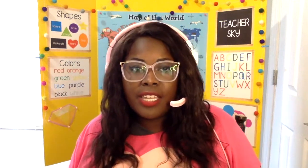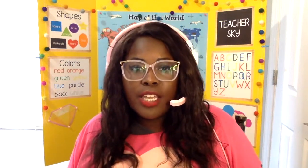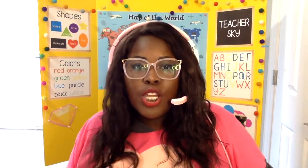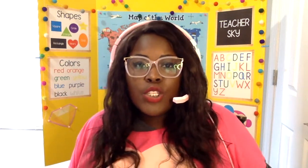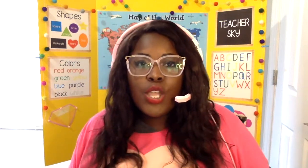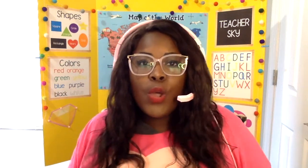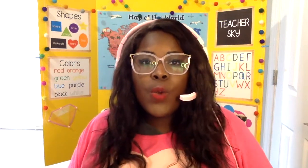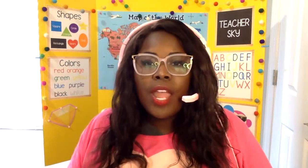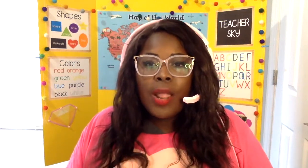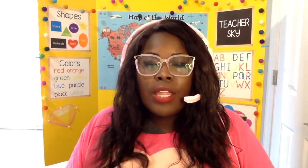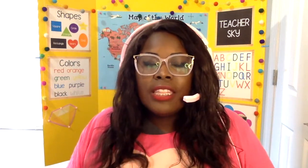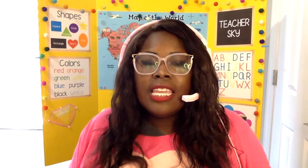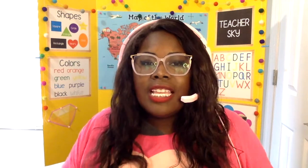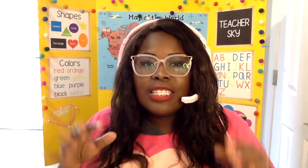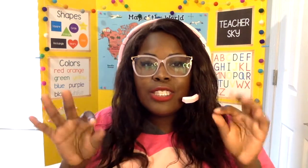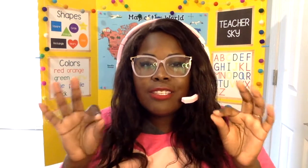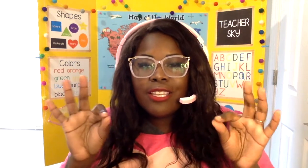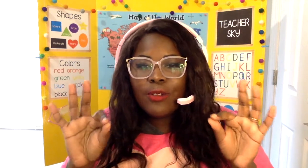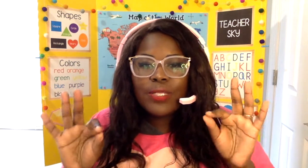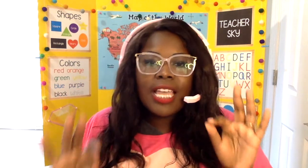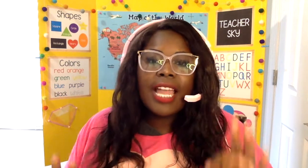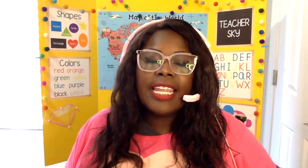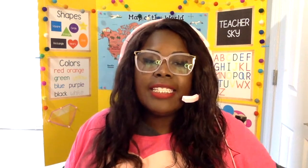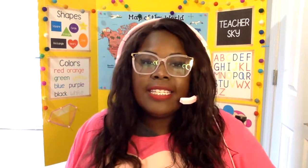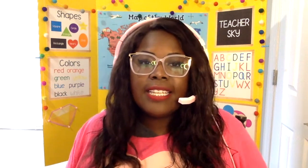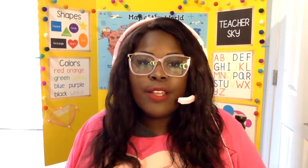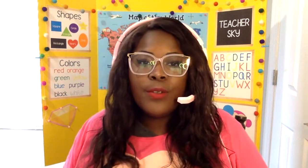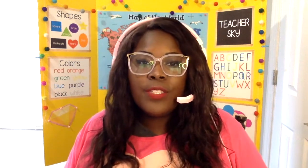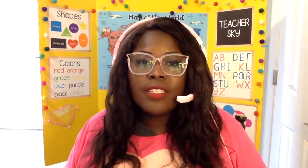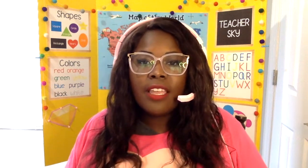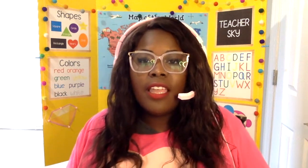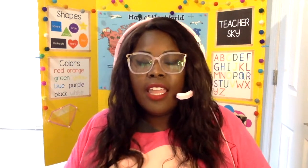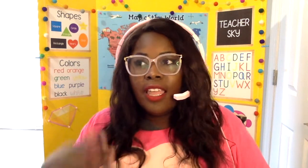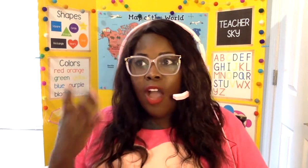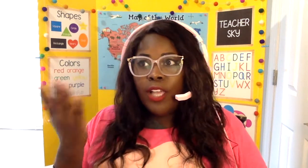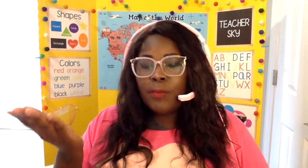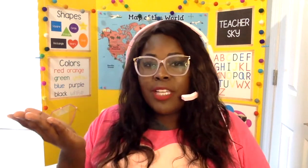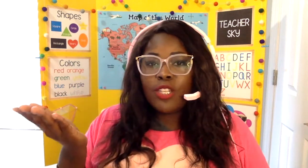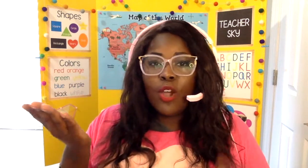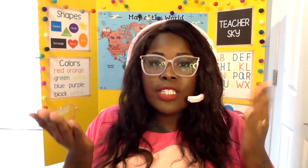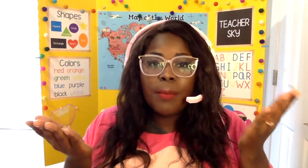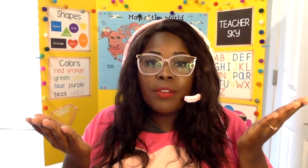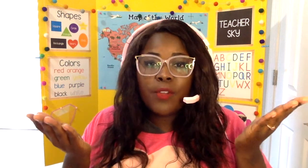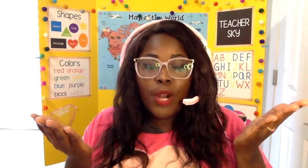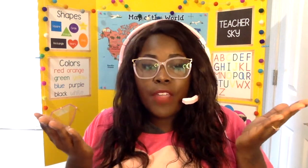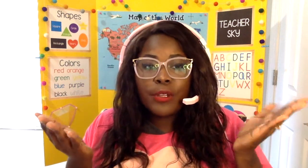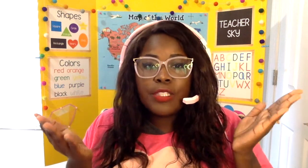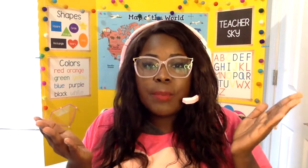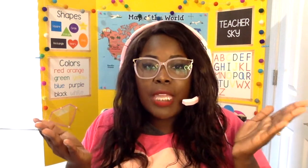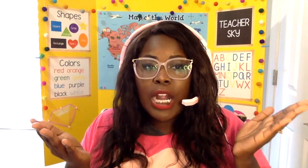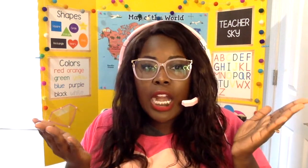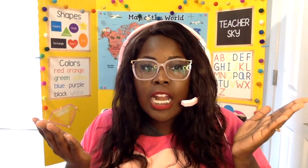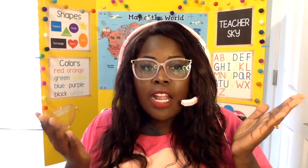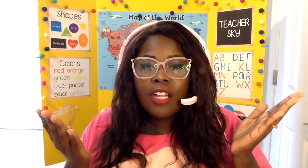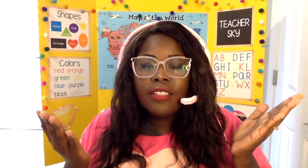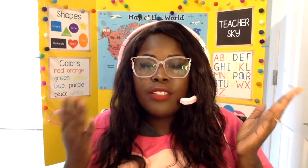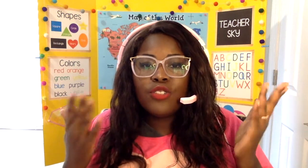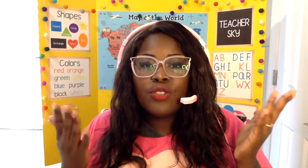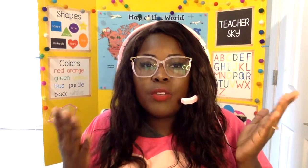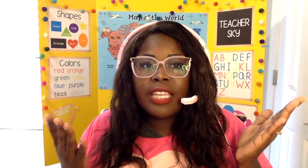so these little tiny details especially on top of your other tpr it's just really